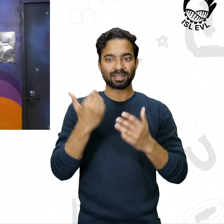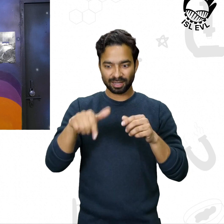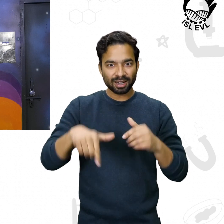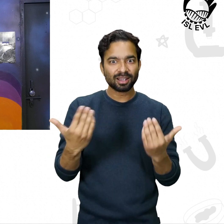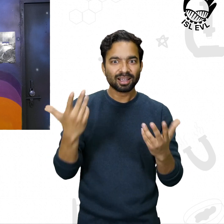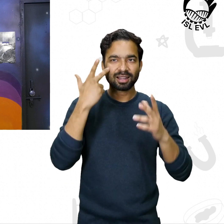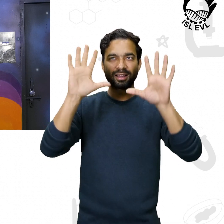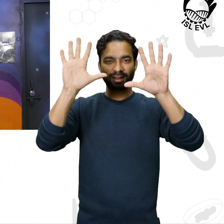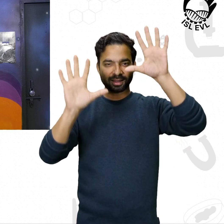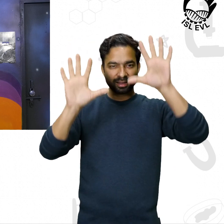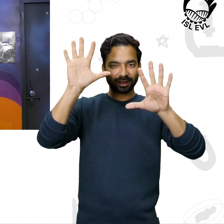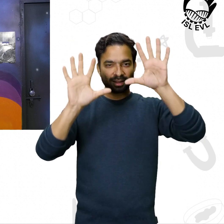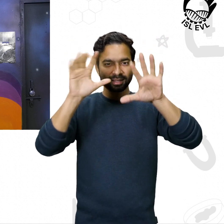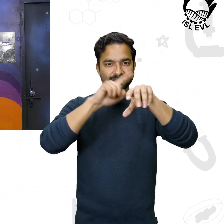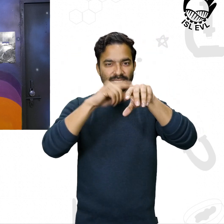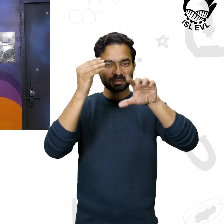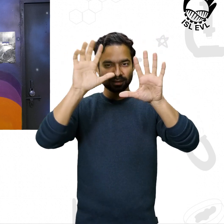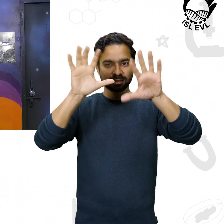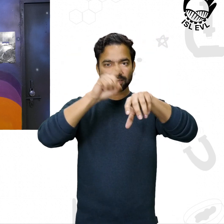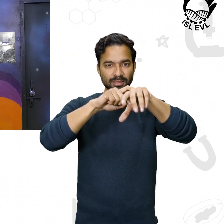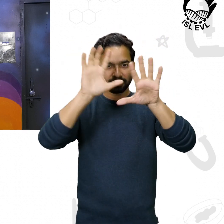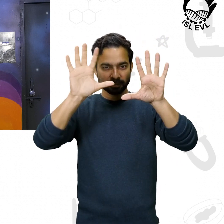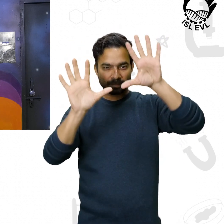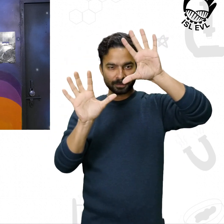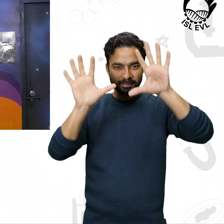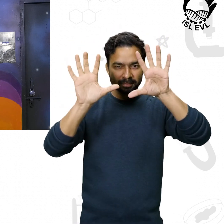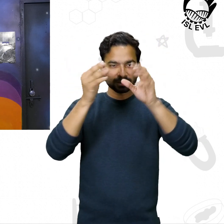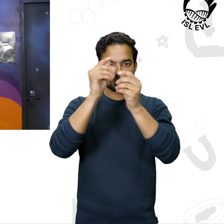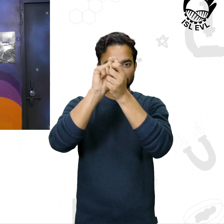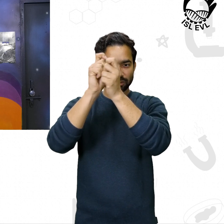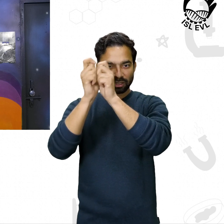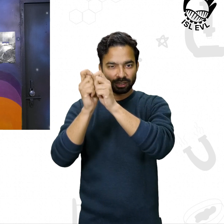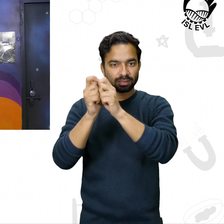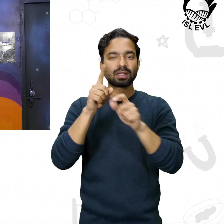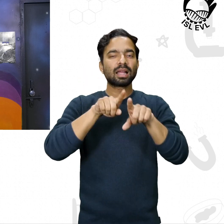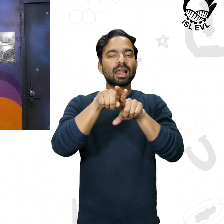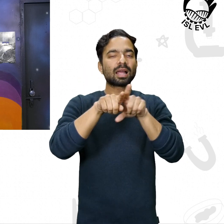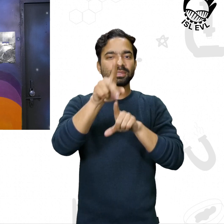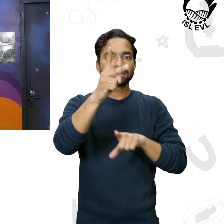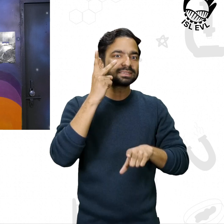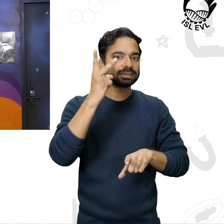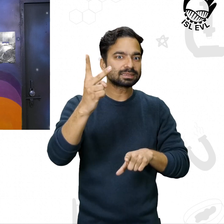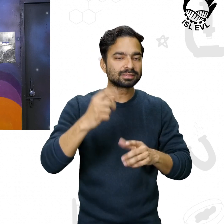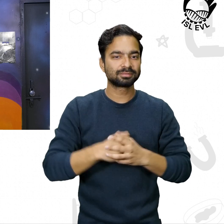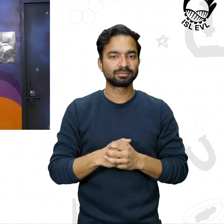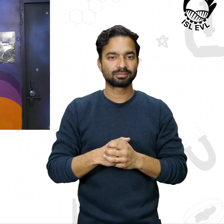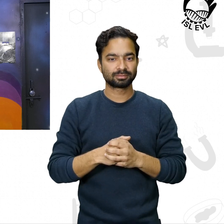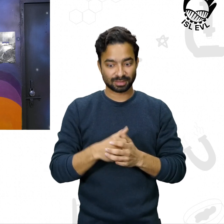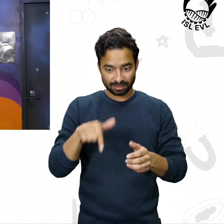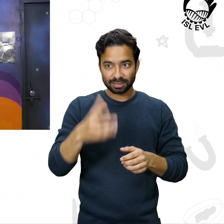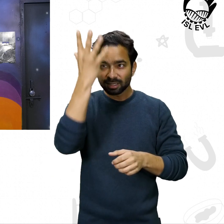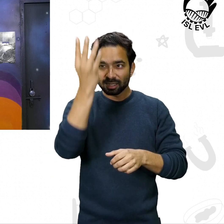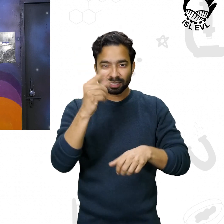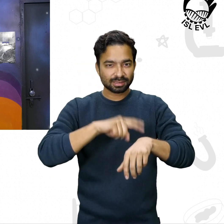So, now this dial, this dial which is moving, the dial which is moving, the the time is moving. So, if you